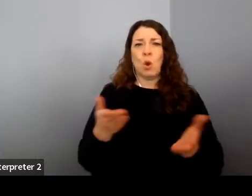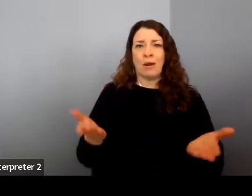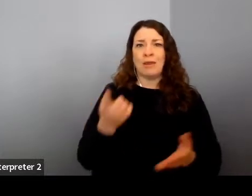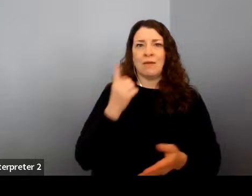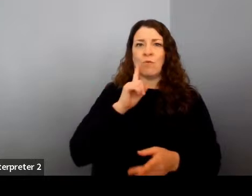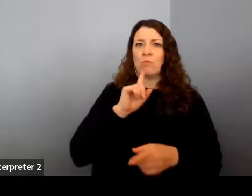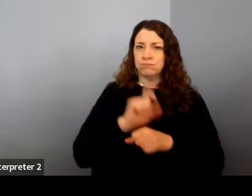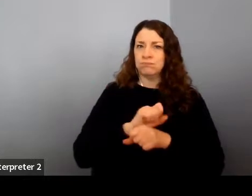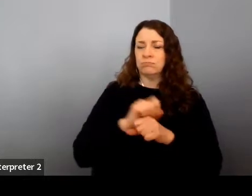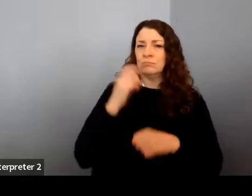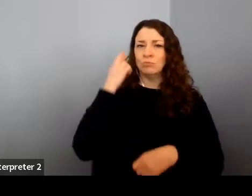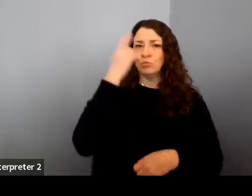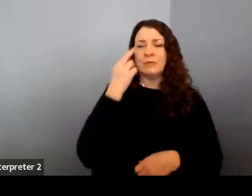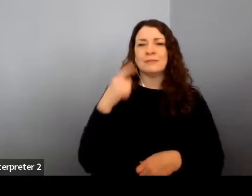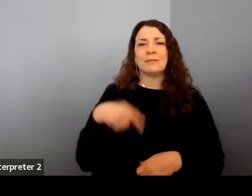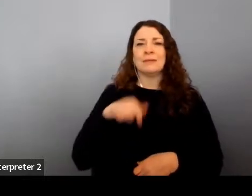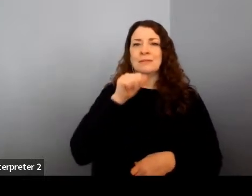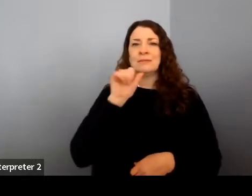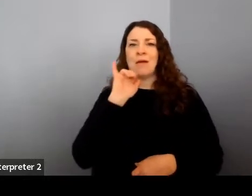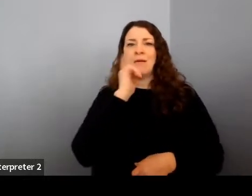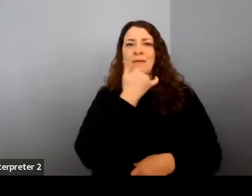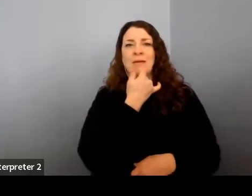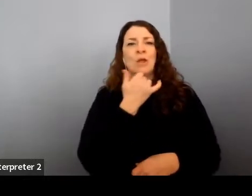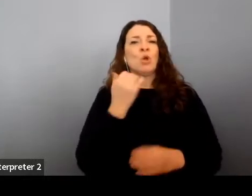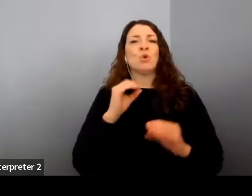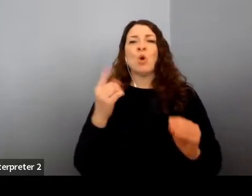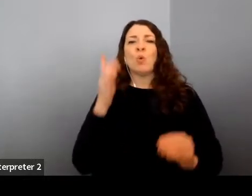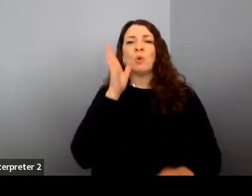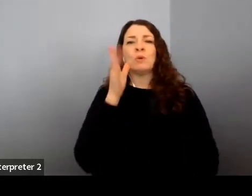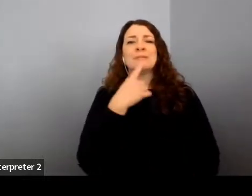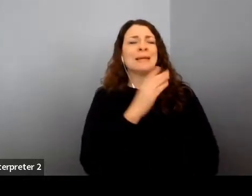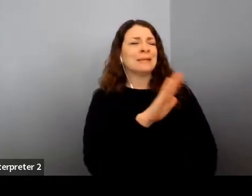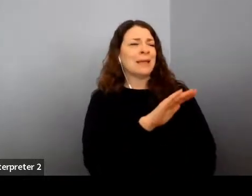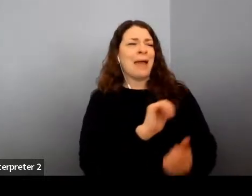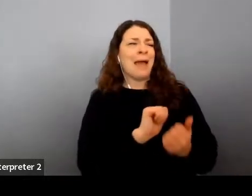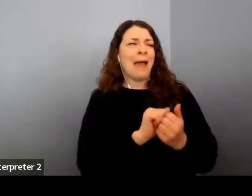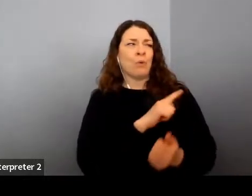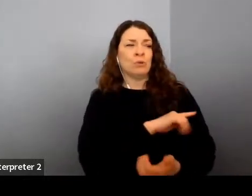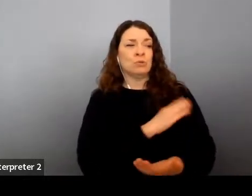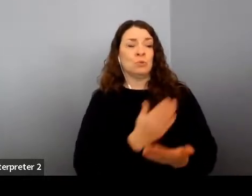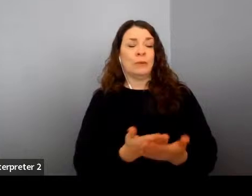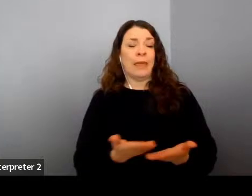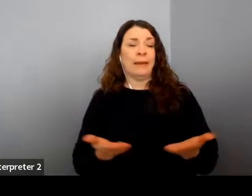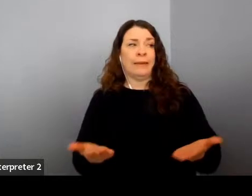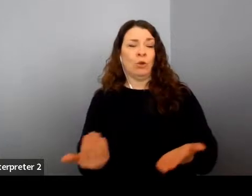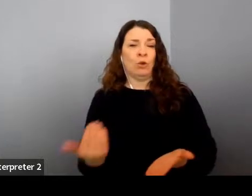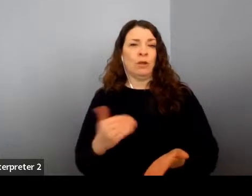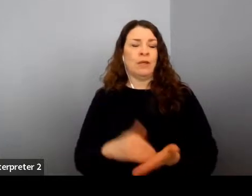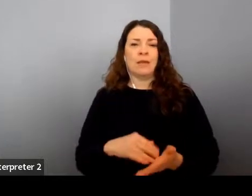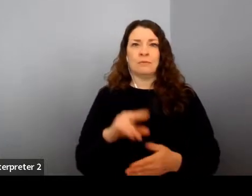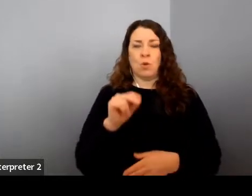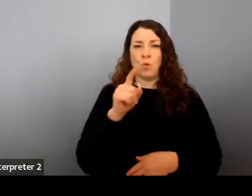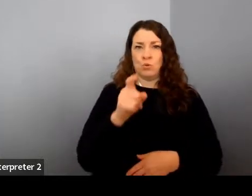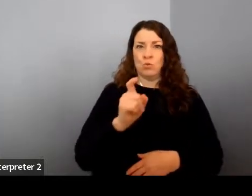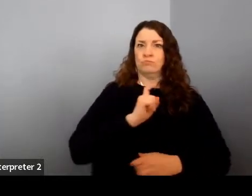is going to look over your shoulder and say, how did you get here again? You know, you're here, you're, you're contributing and you're important.